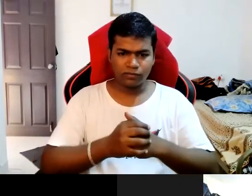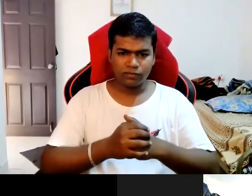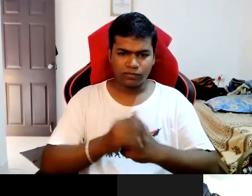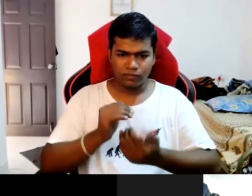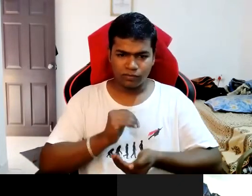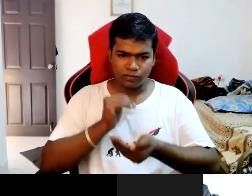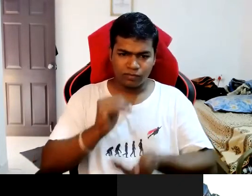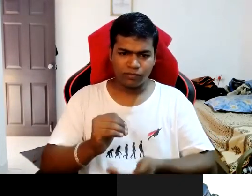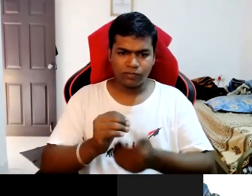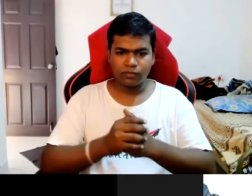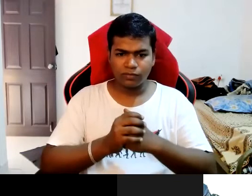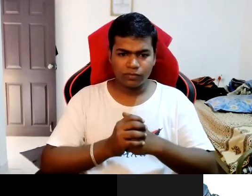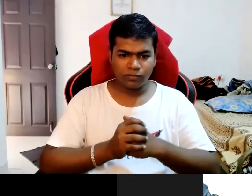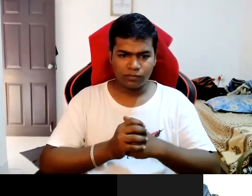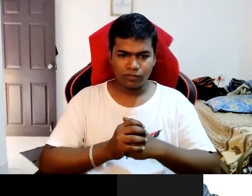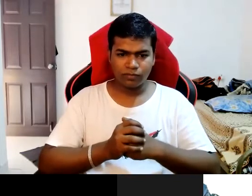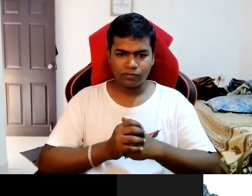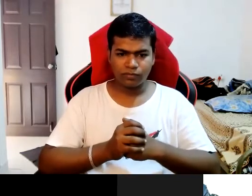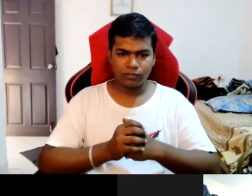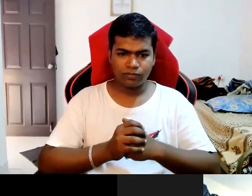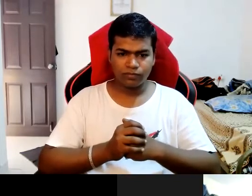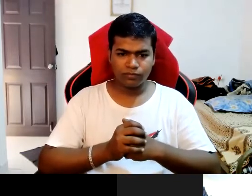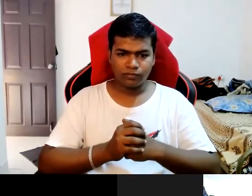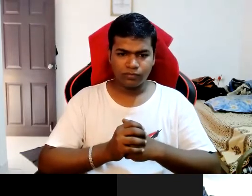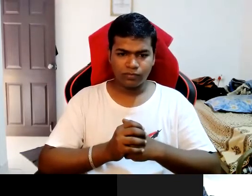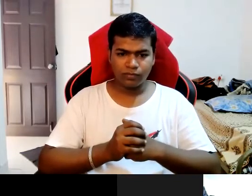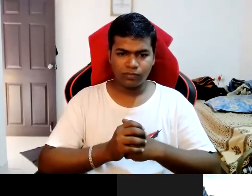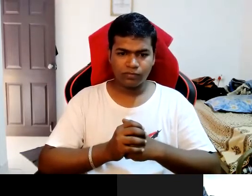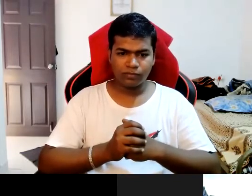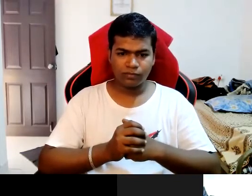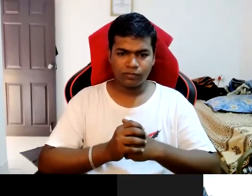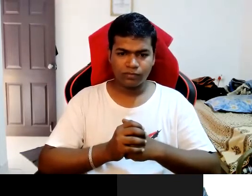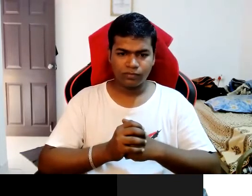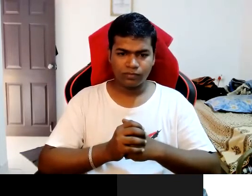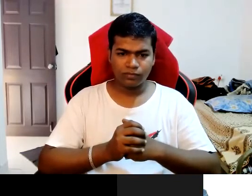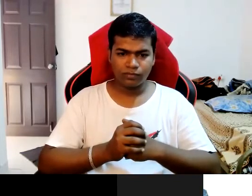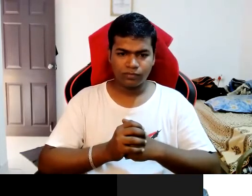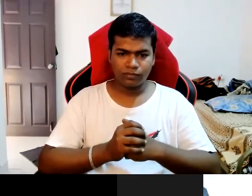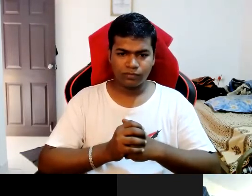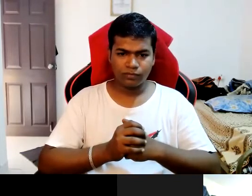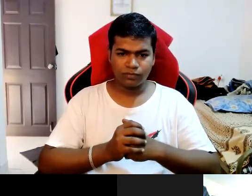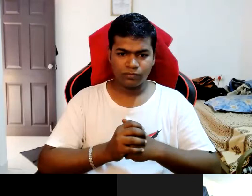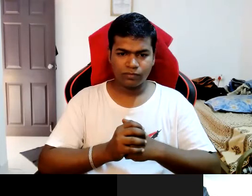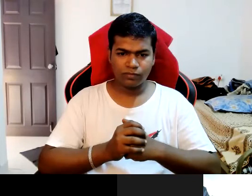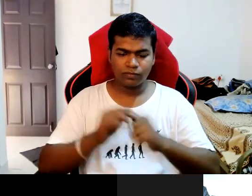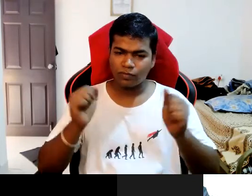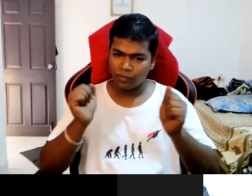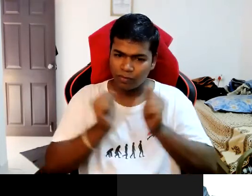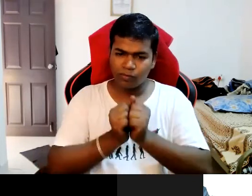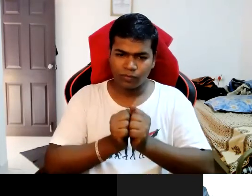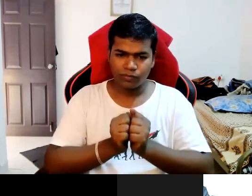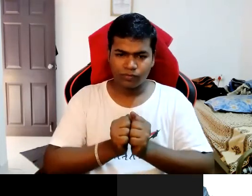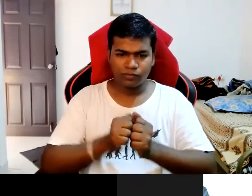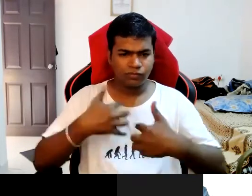Backman. It's a brittle bone. So with a lot of